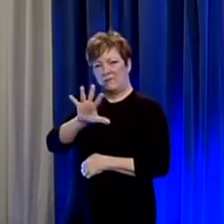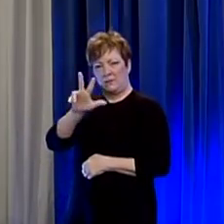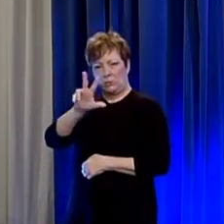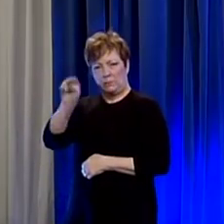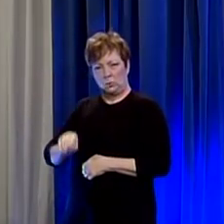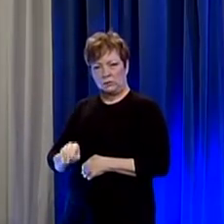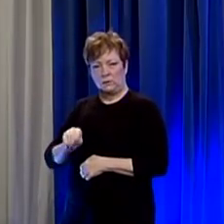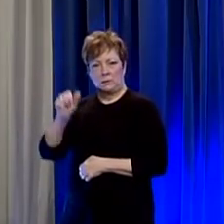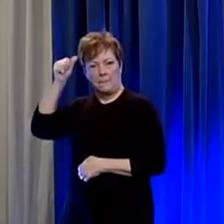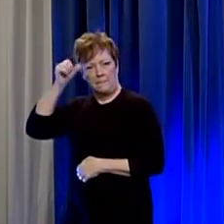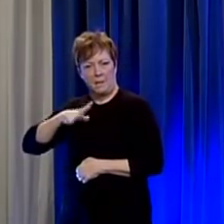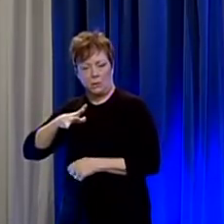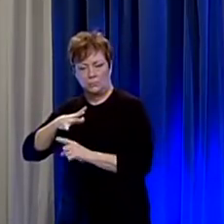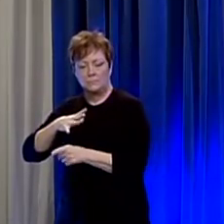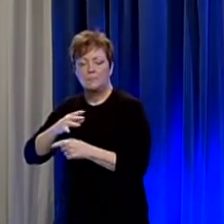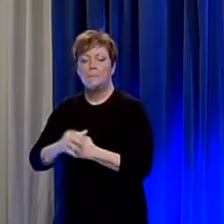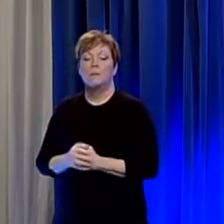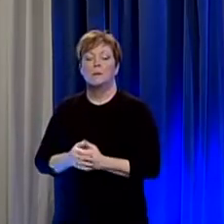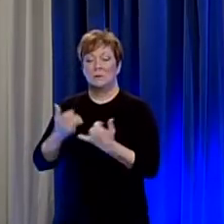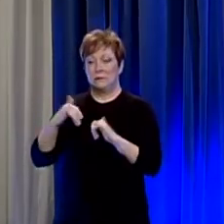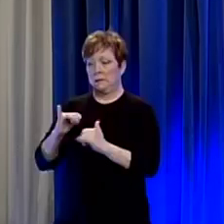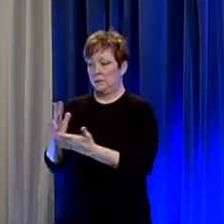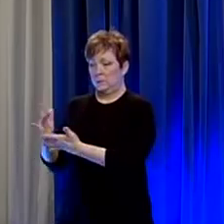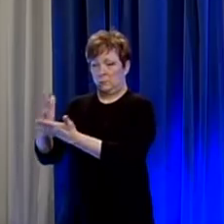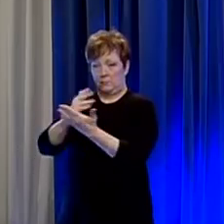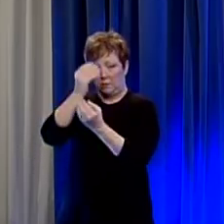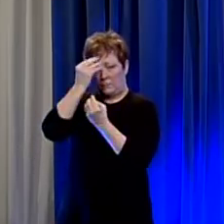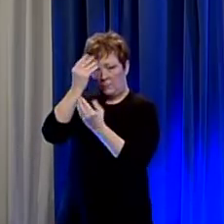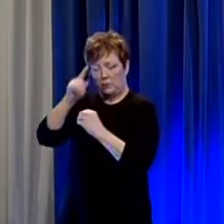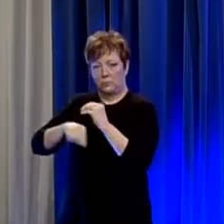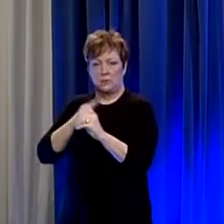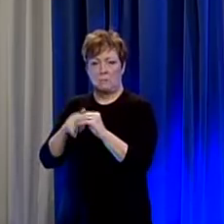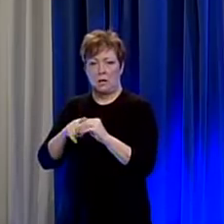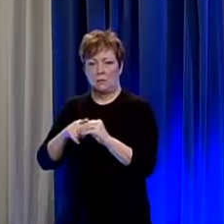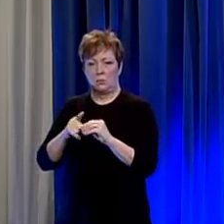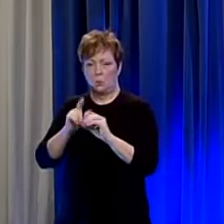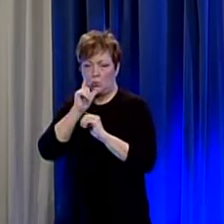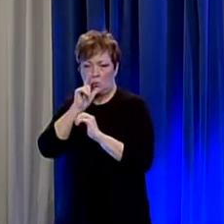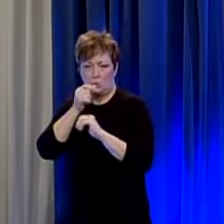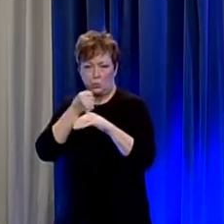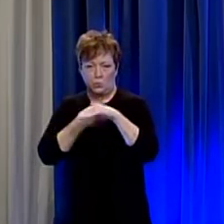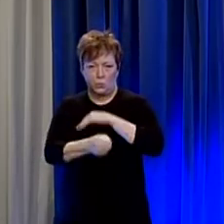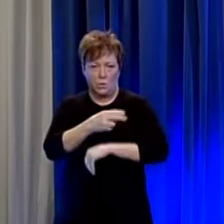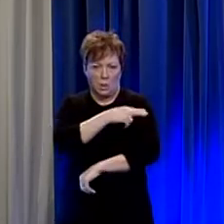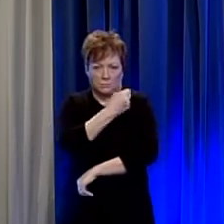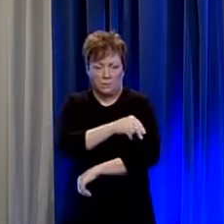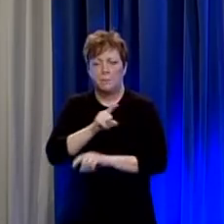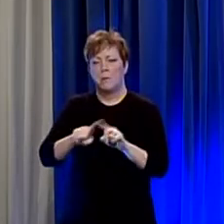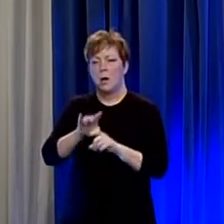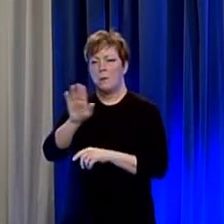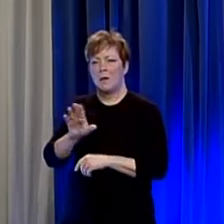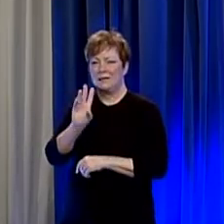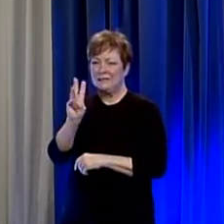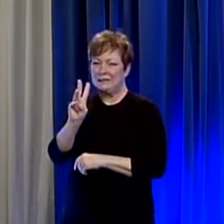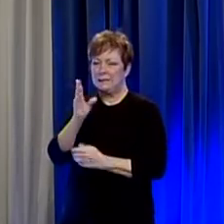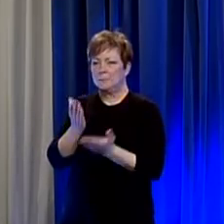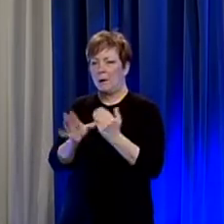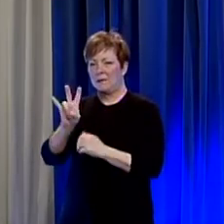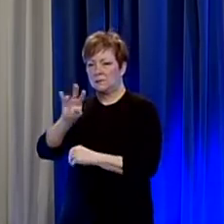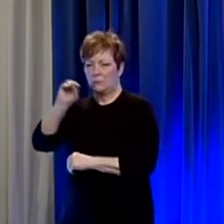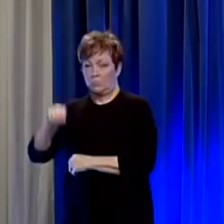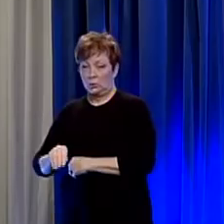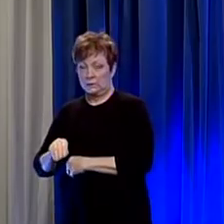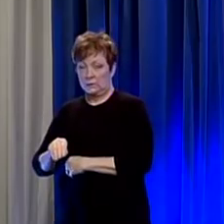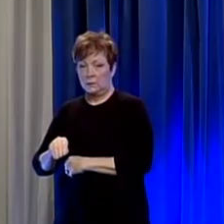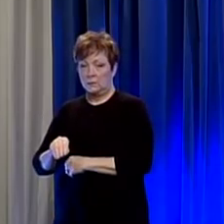are male we're still collecting information on hospitalization but around six to seven six or seven percent of those